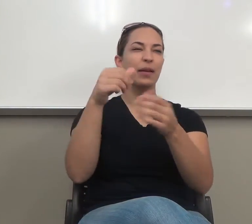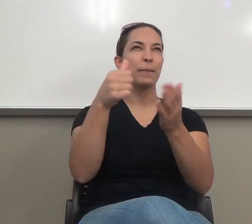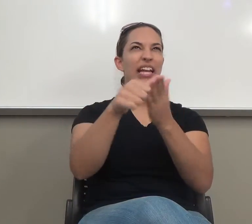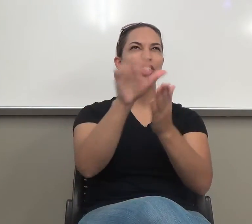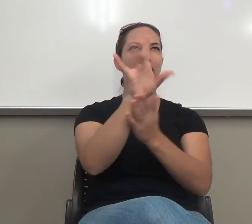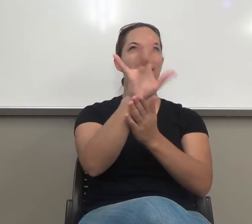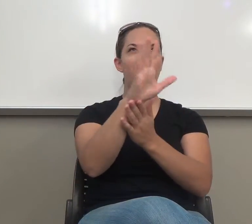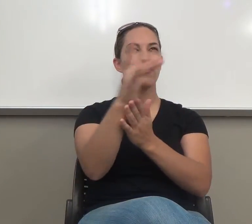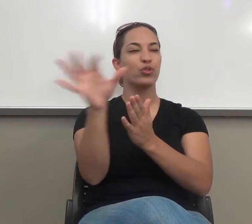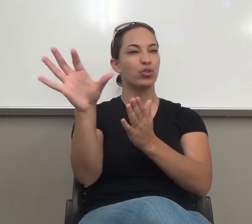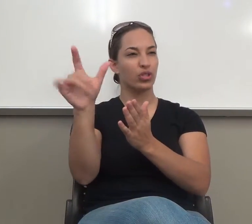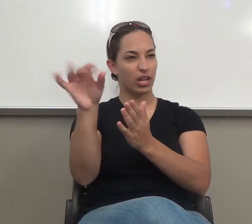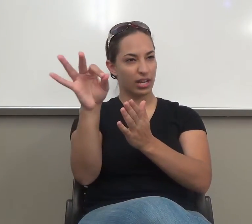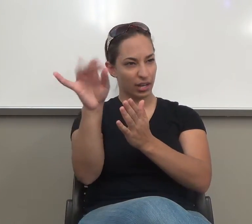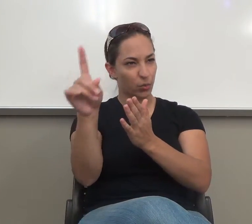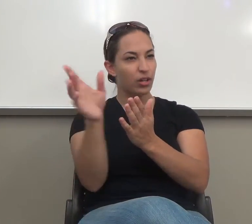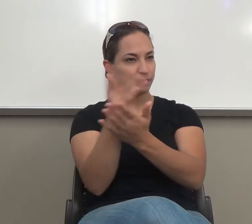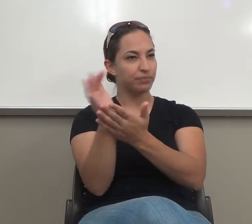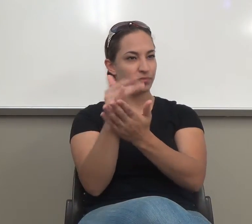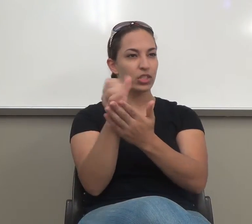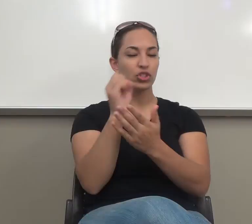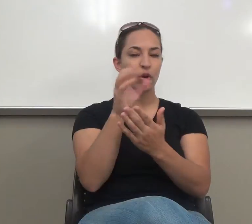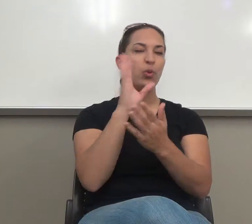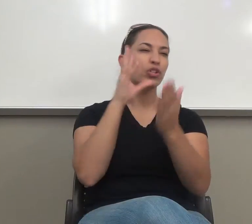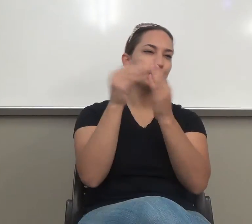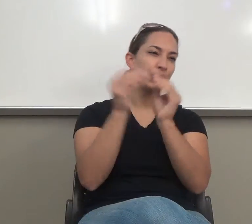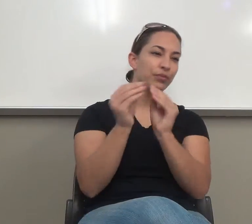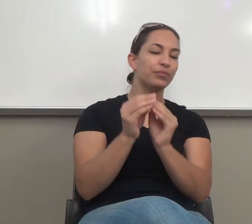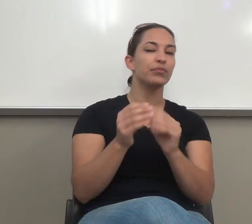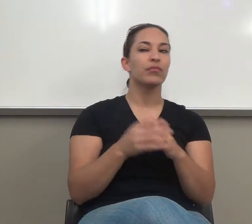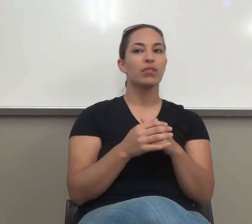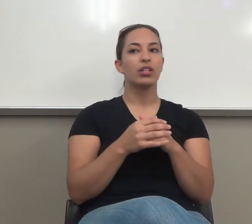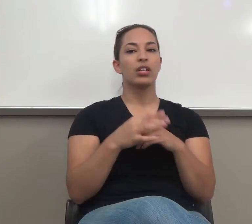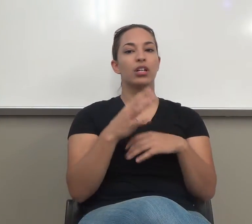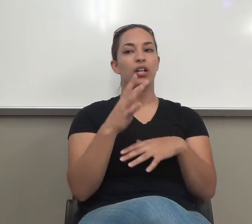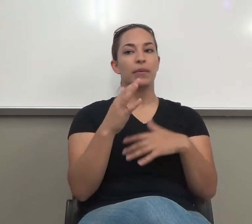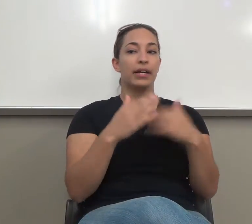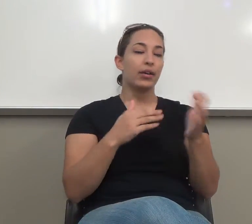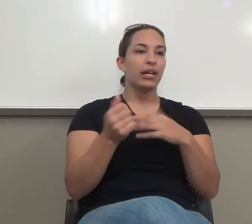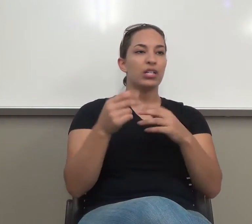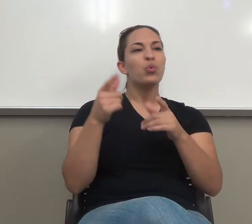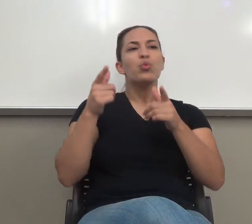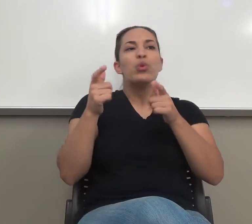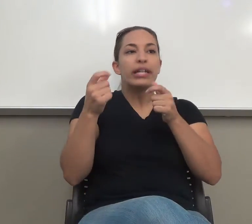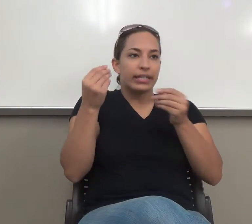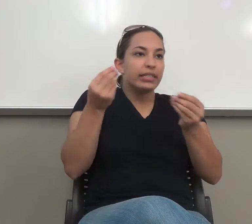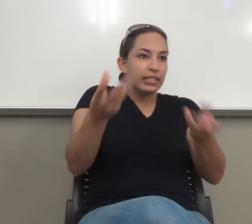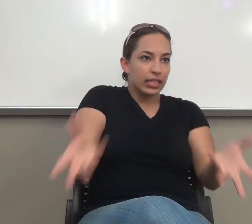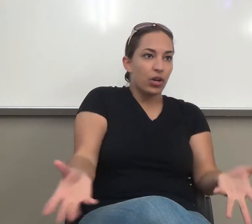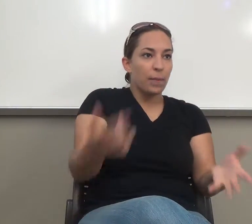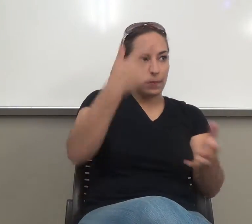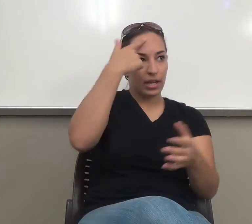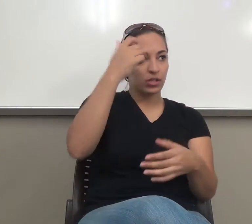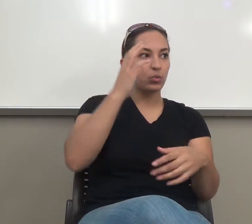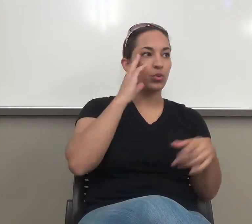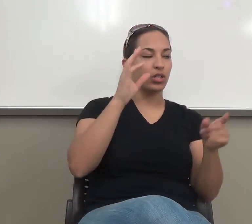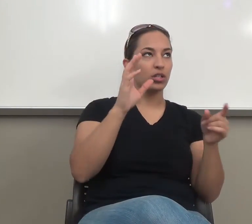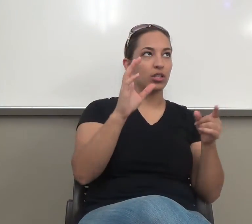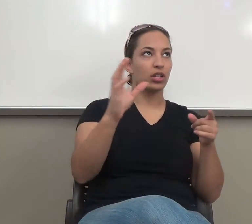because you guys, like I said, we went to the English Center today. I want you to have this assignment. We're going to come back and look on it next week,